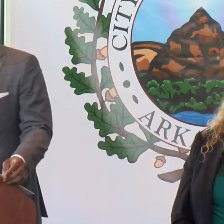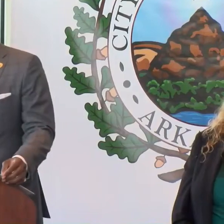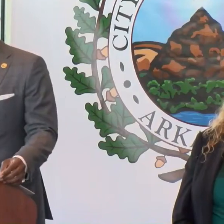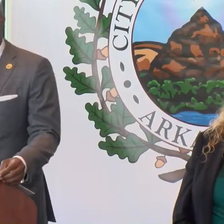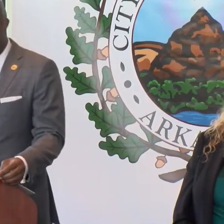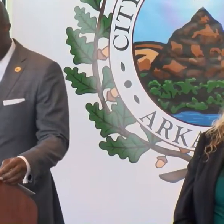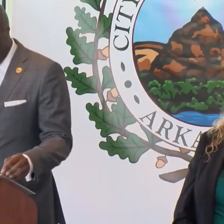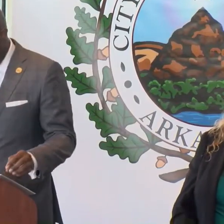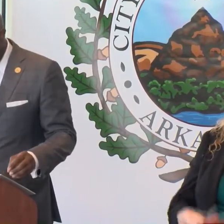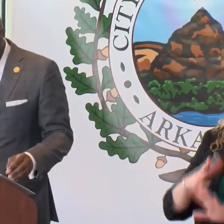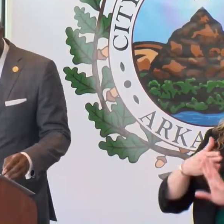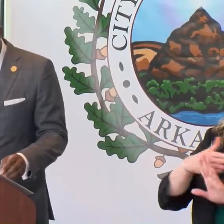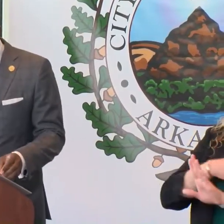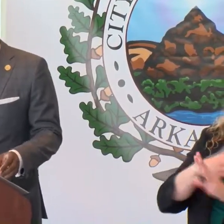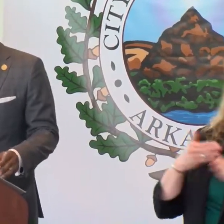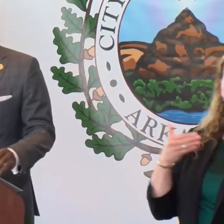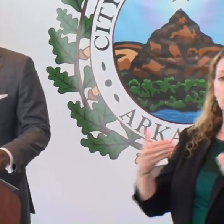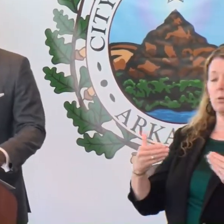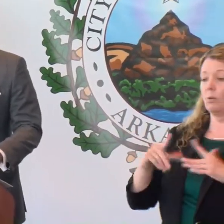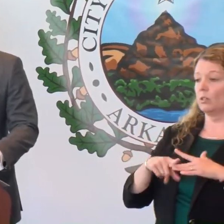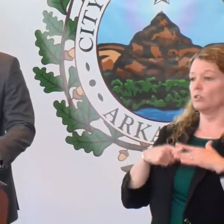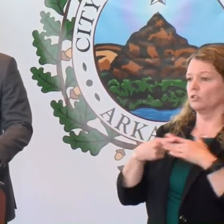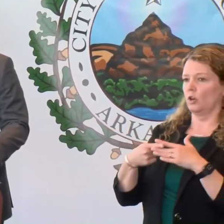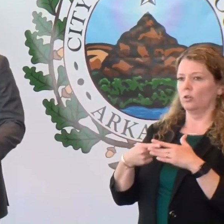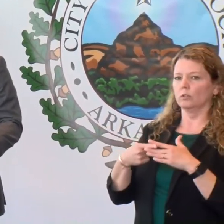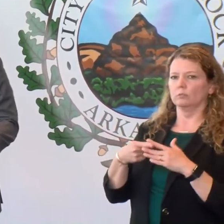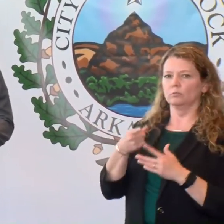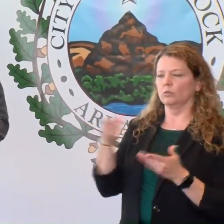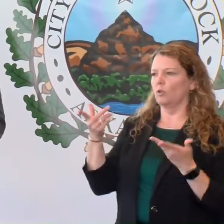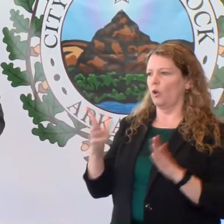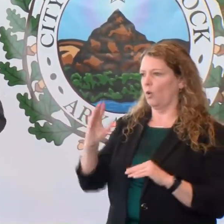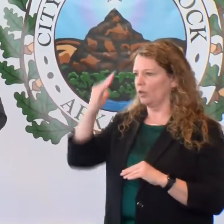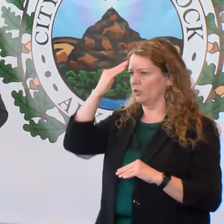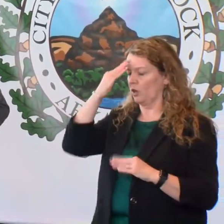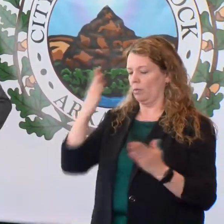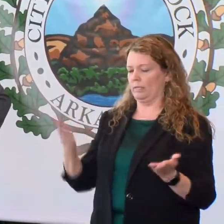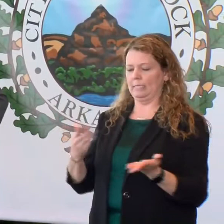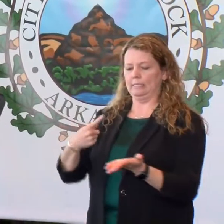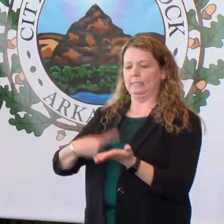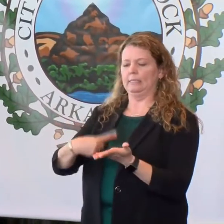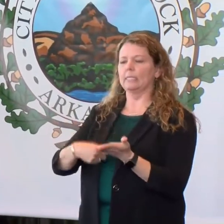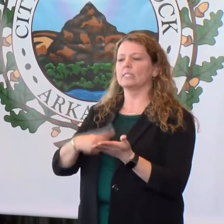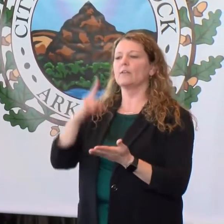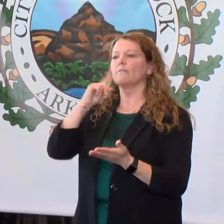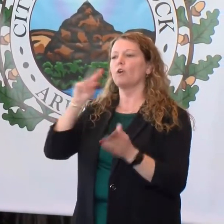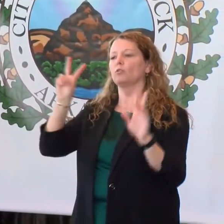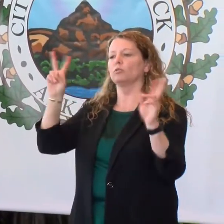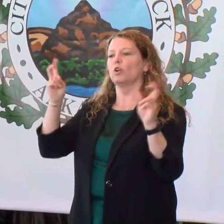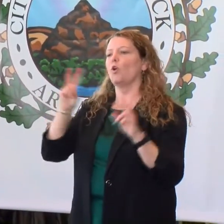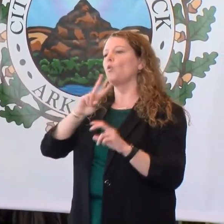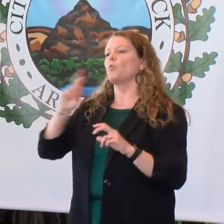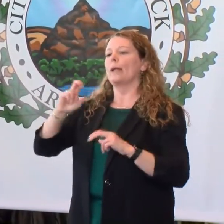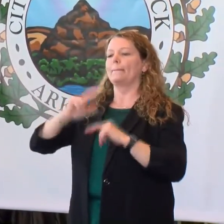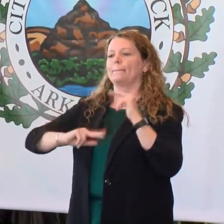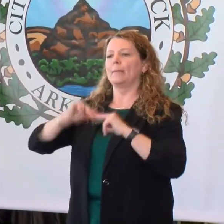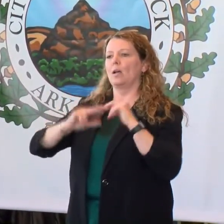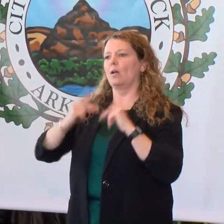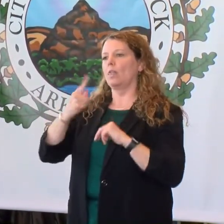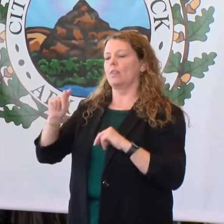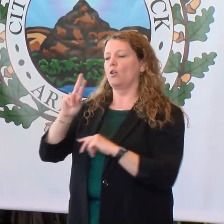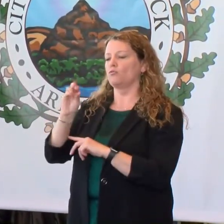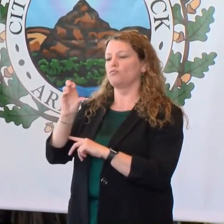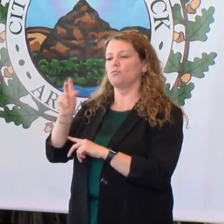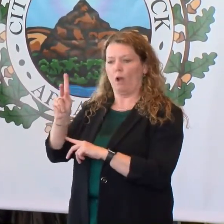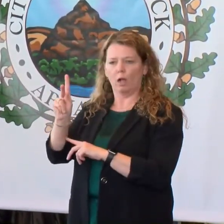Before we get started today, as y'all are aware, we're here to discuss our Rebuild the Rock sales tax initiative to have a